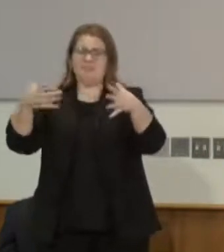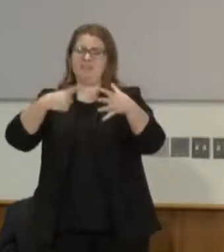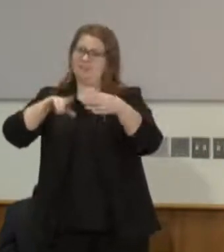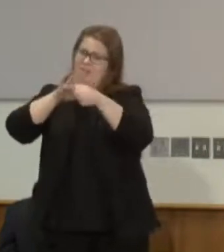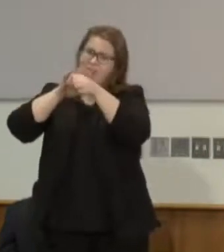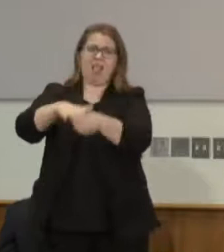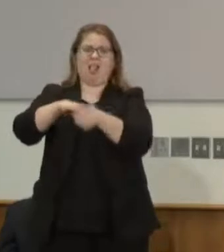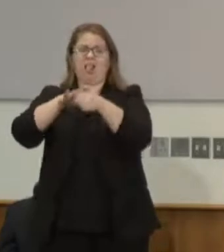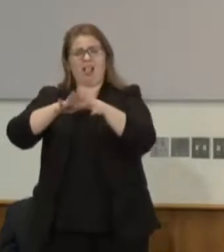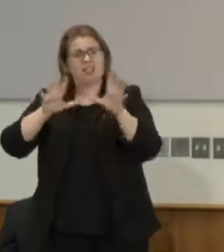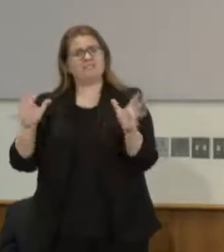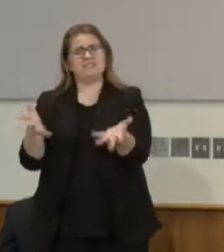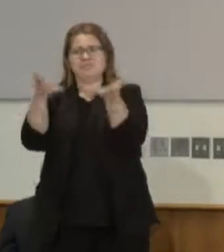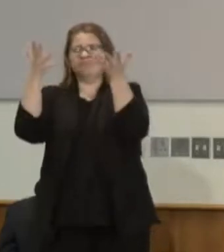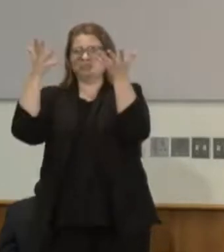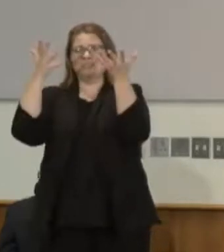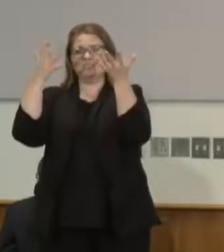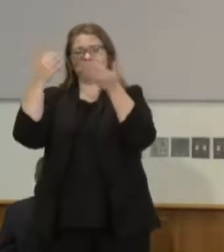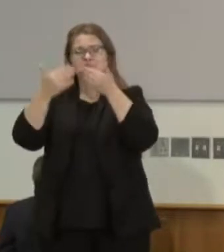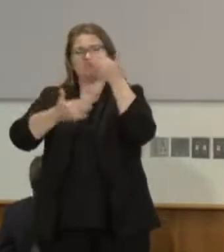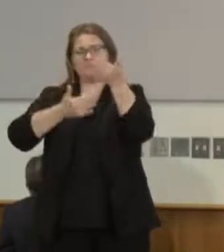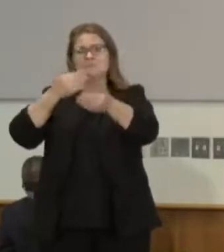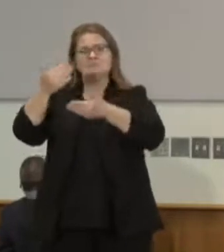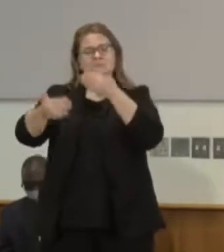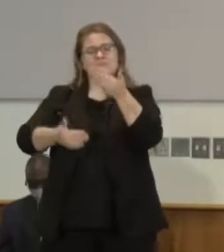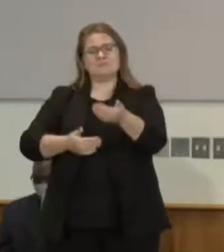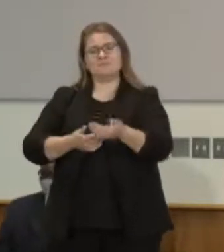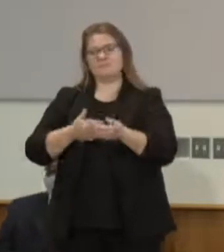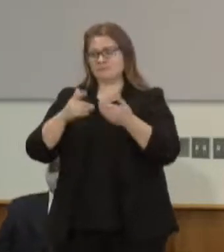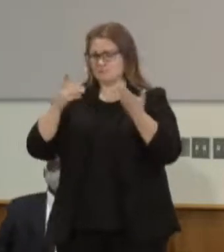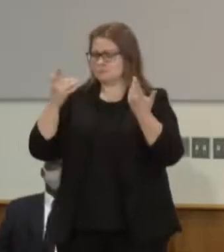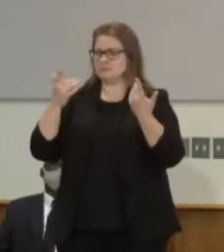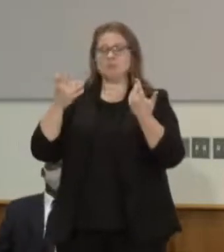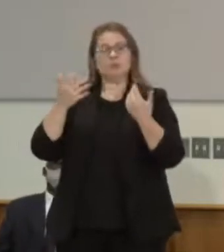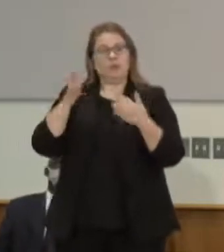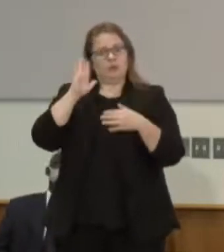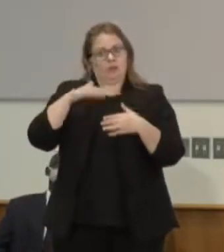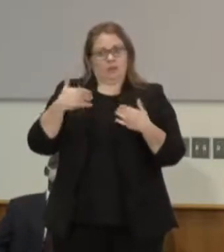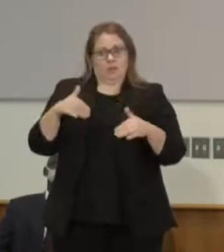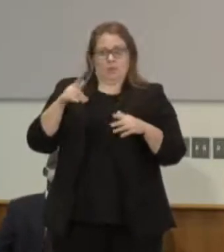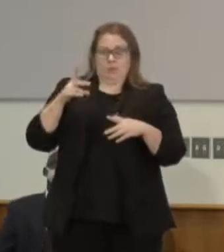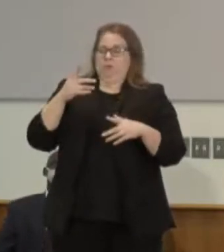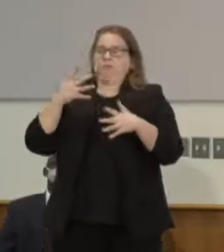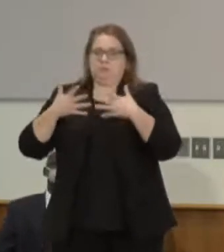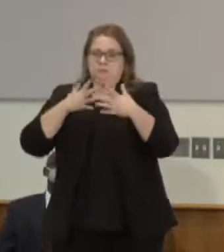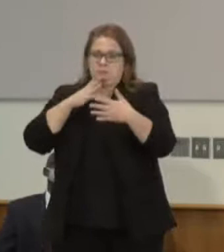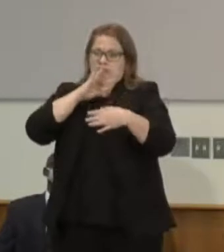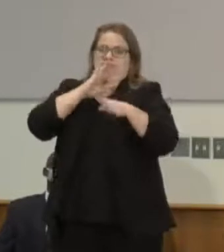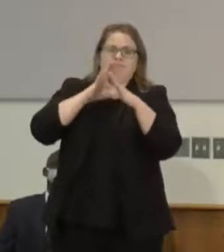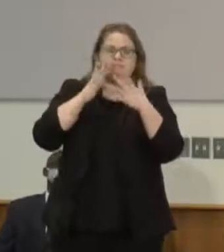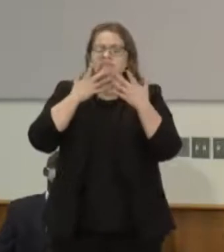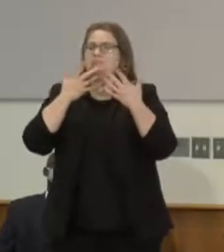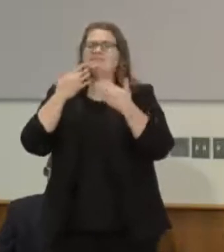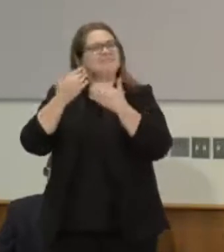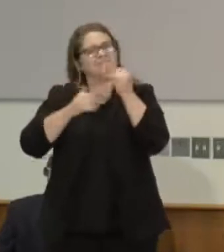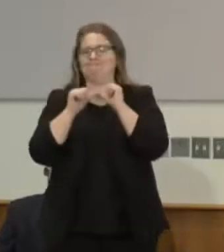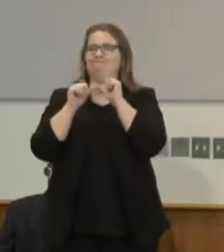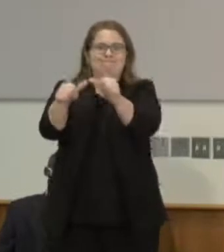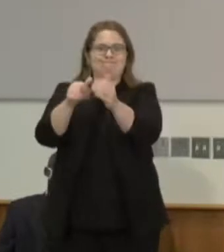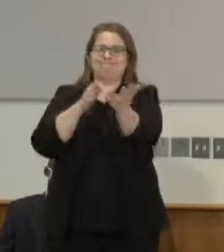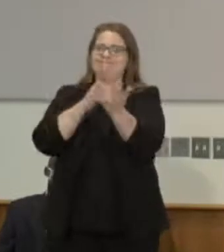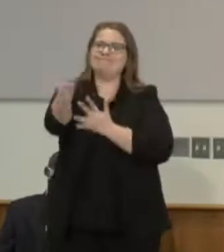it's a test of time it's a test of time for all of us and this is tough